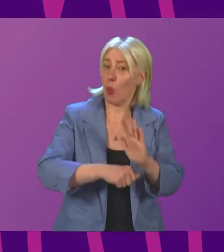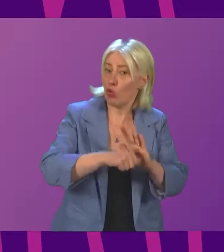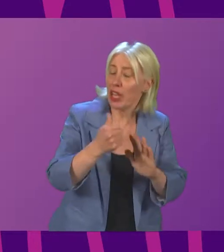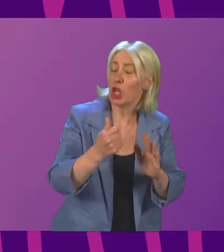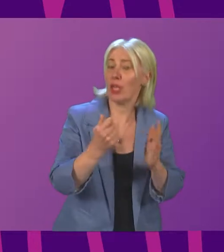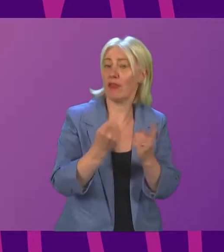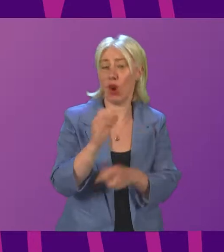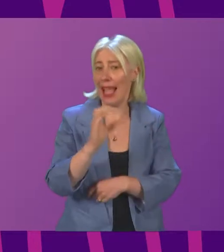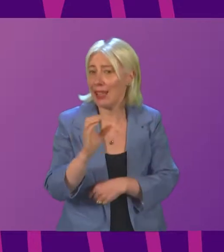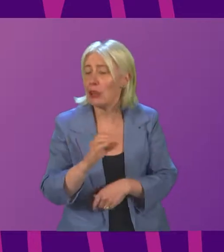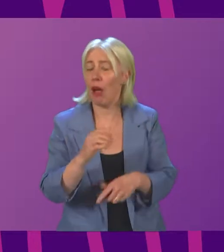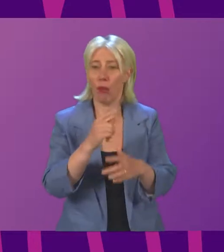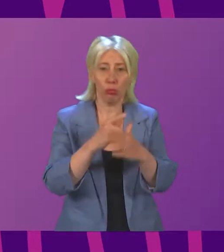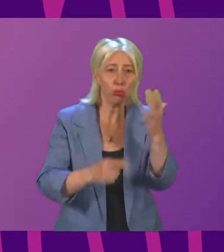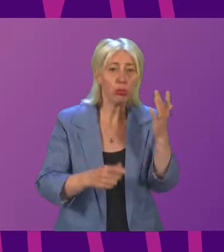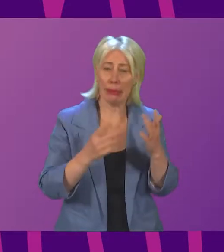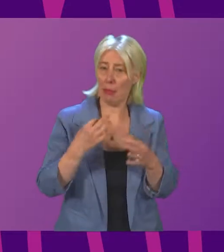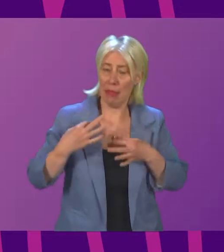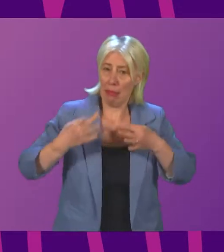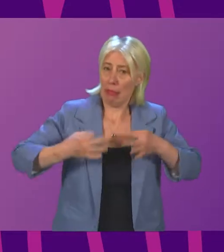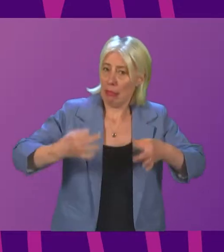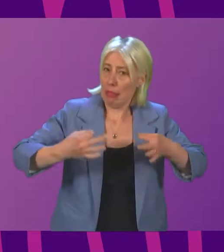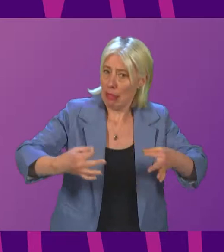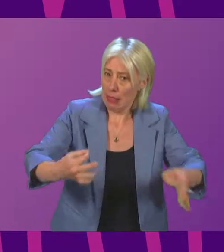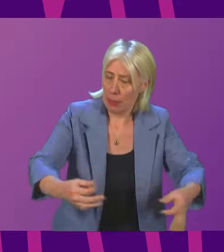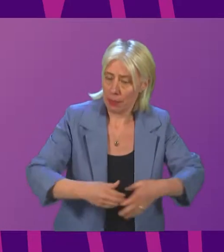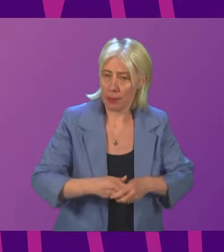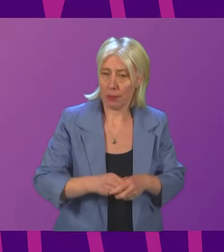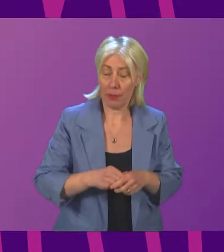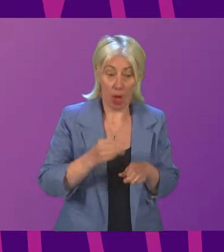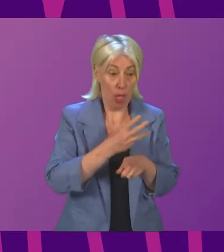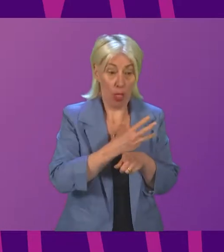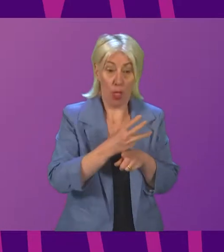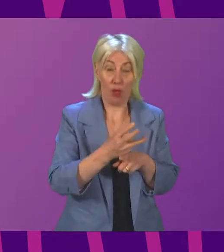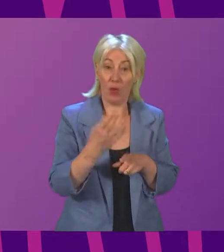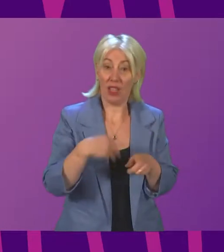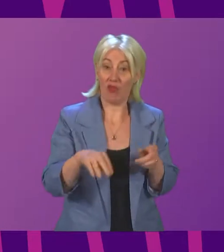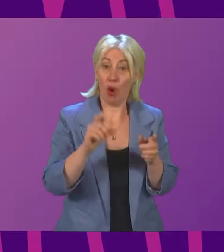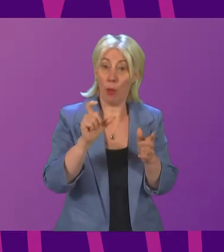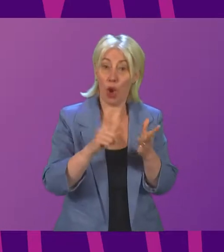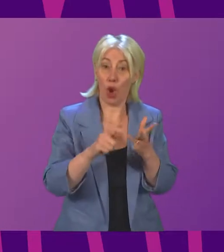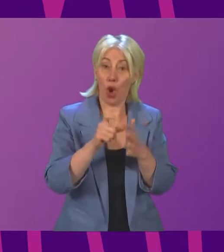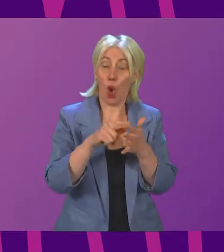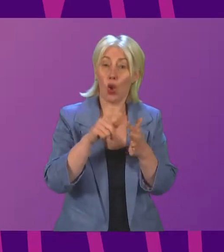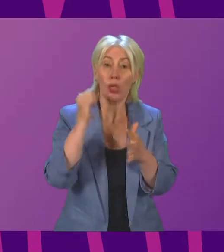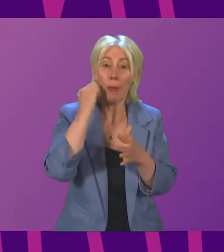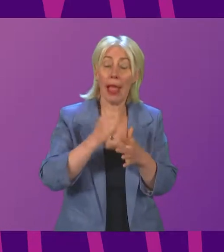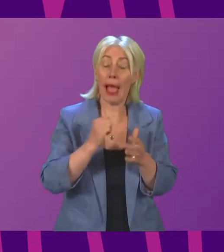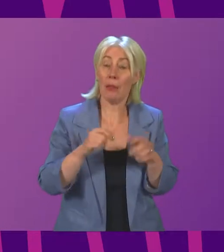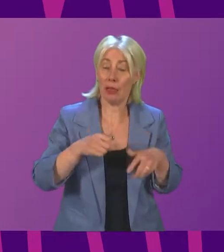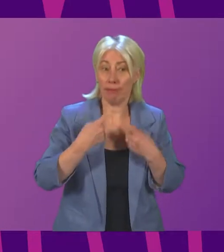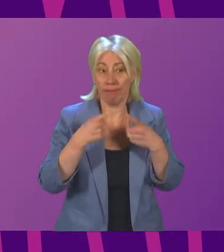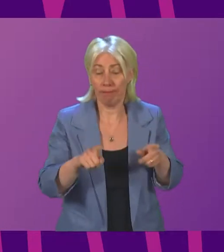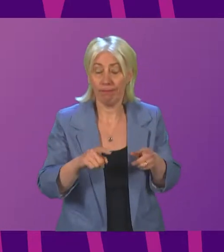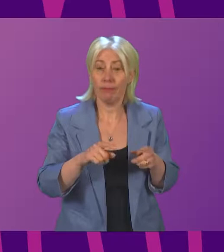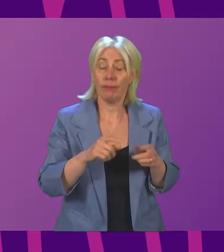experiencing unacceptably long delays. Some three weeks on since that, Code Black was declared. These reports from the